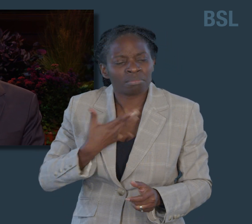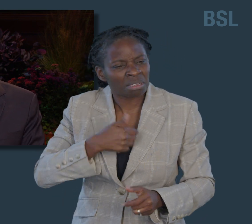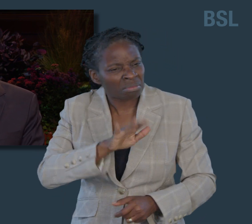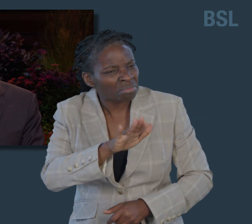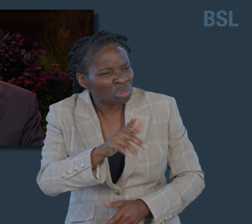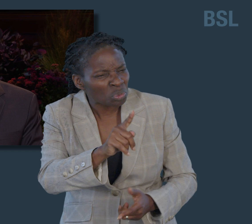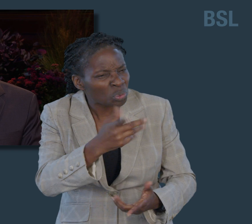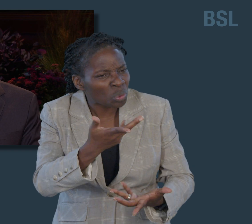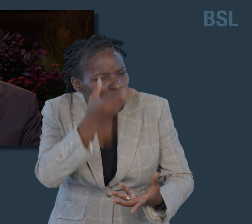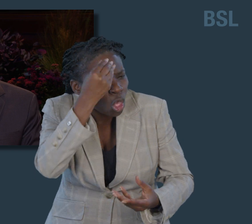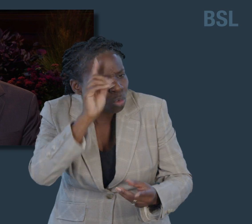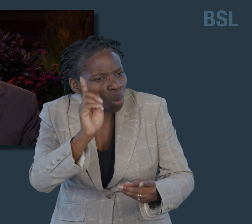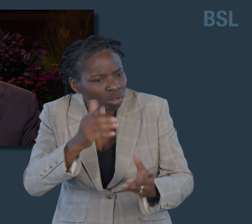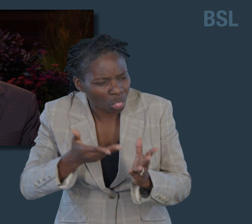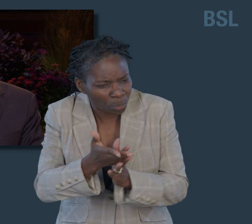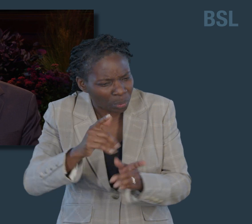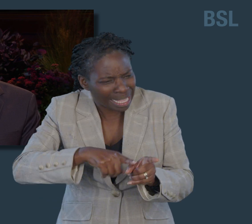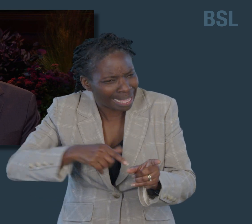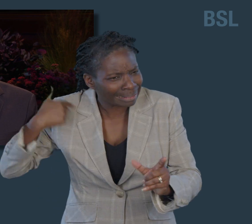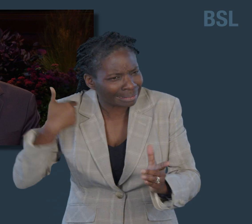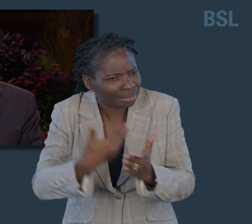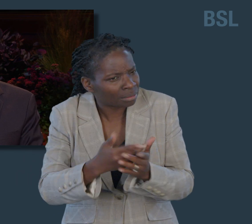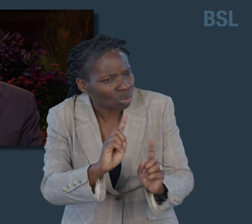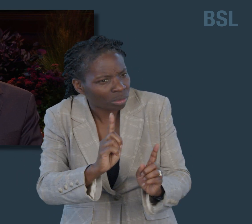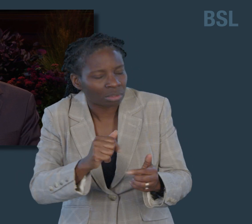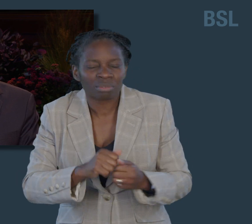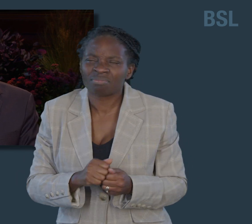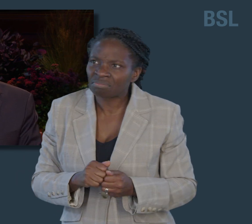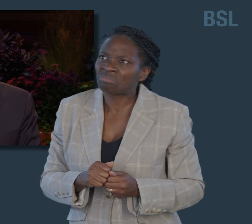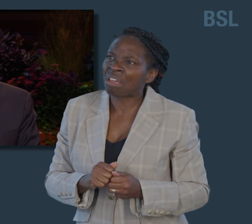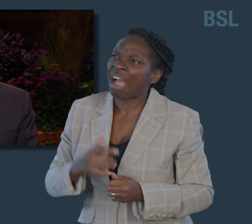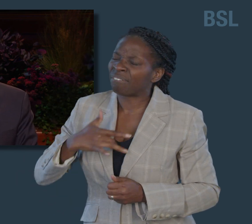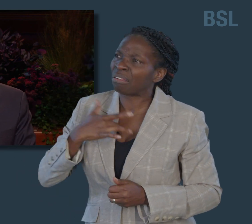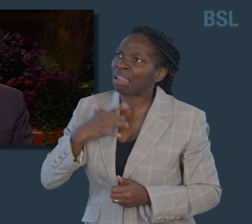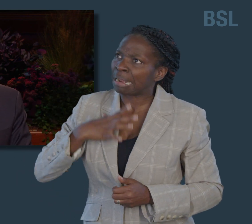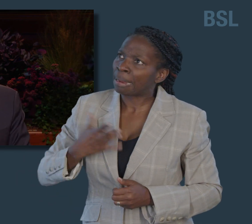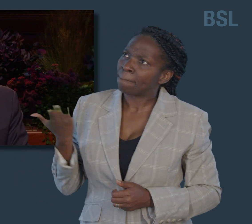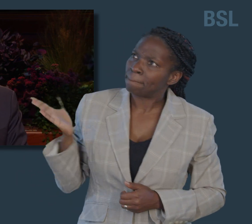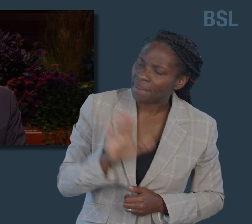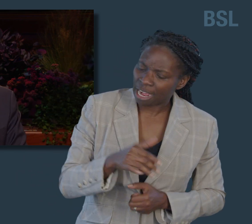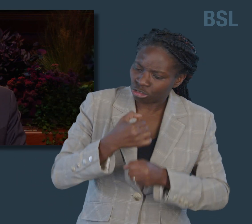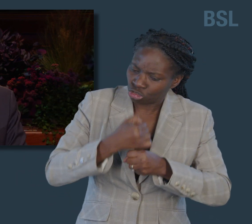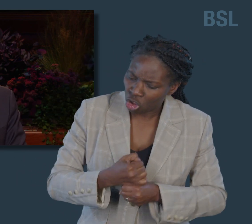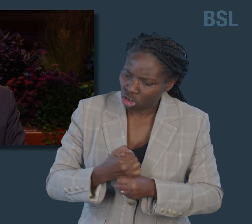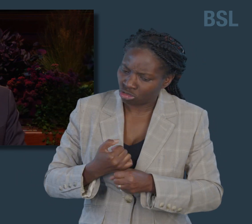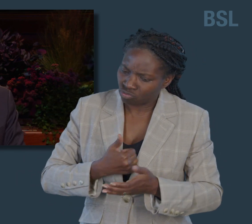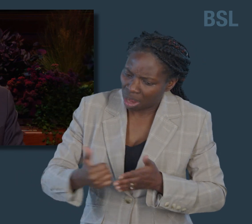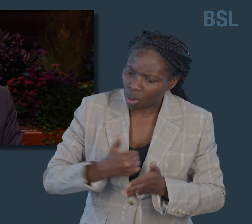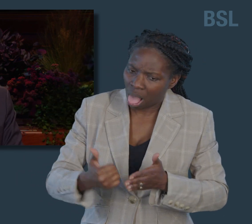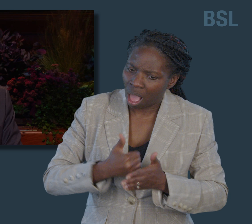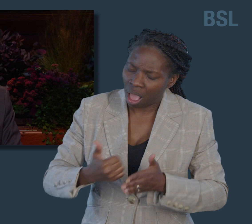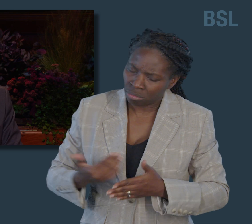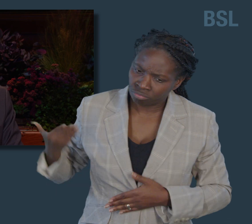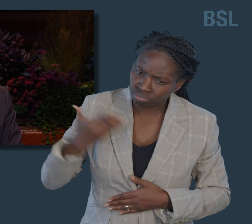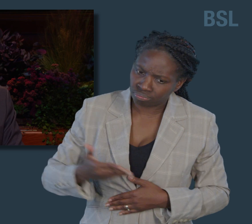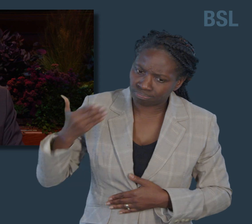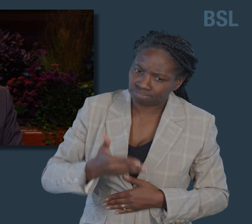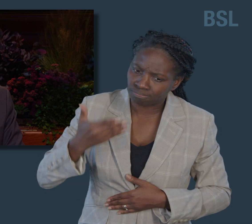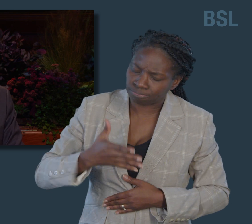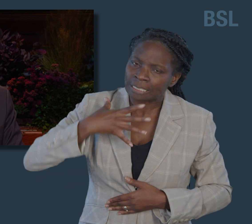she shared that she had learned that she needed to attend church long enough to break the habit of not coming, and that she needed to stay until